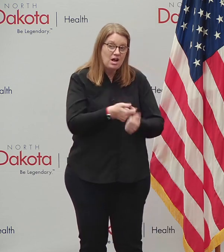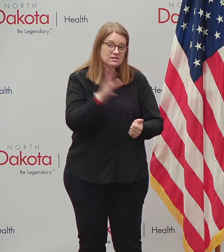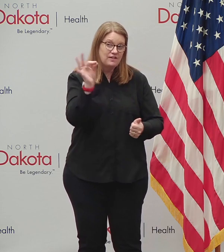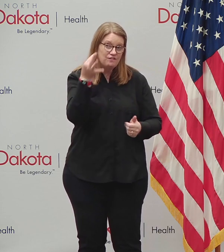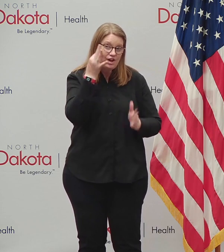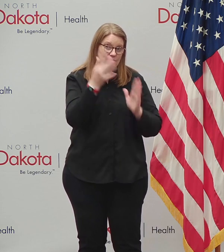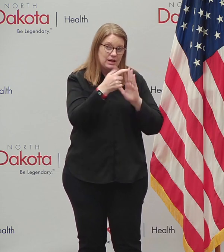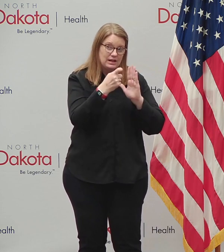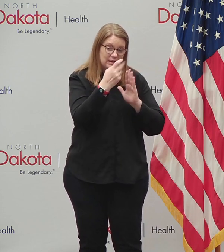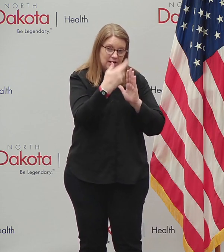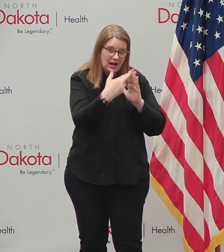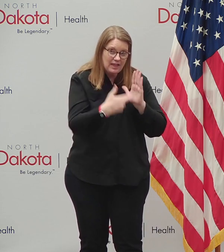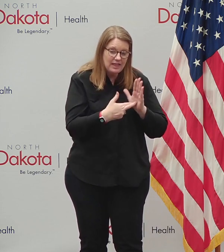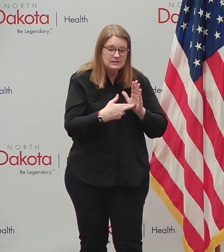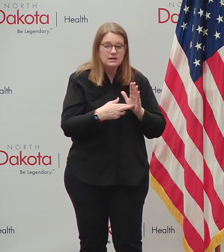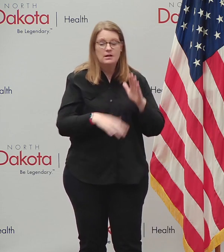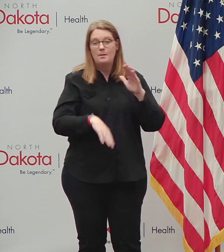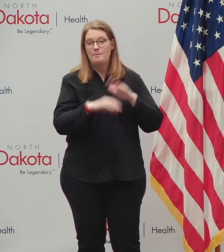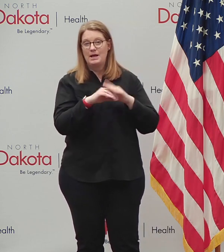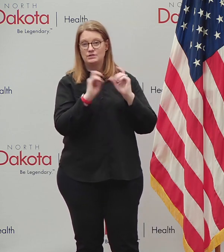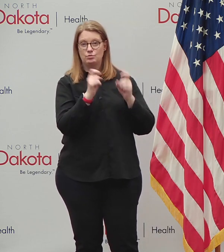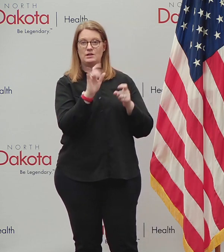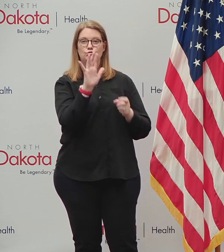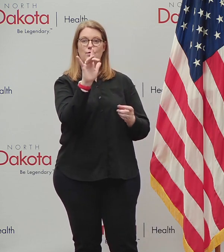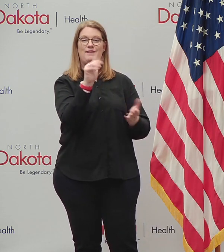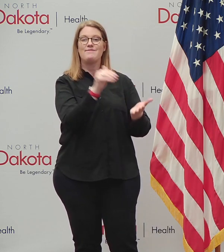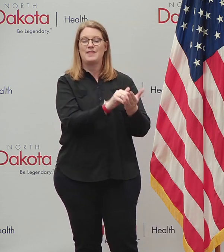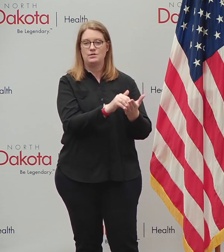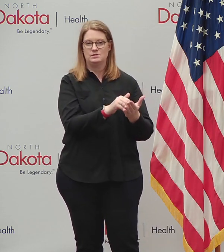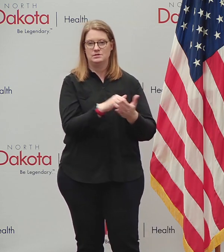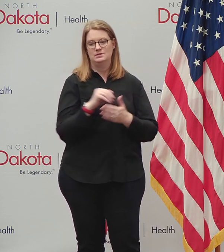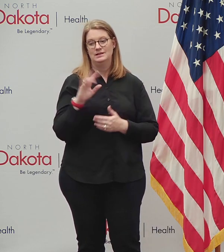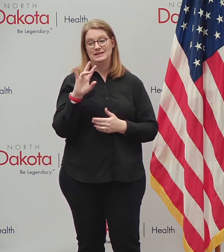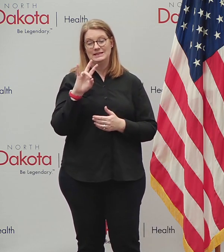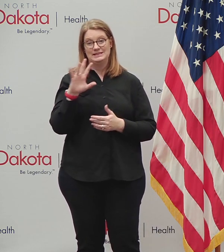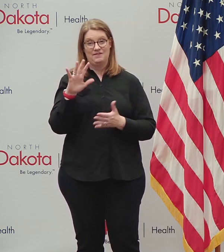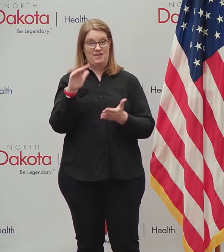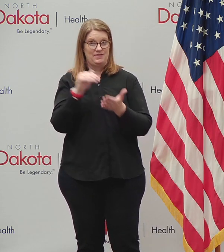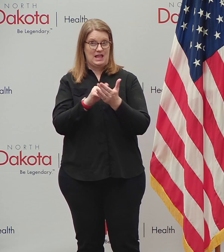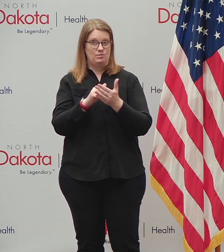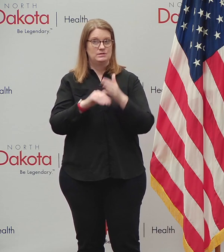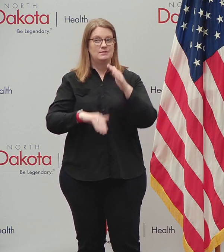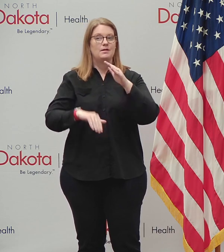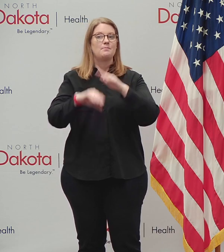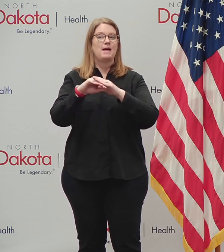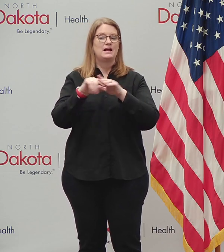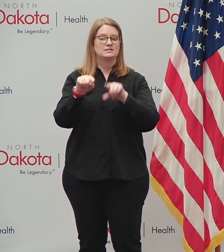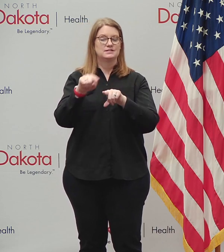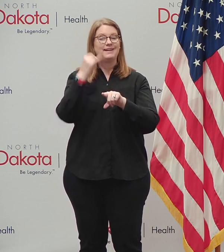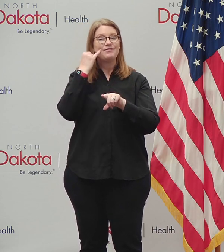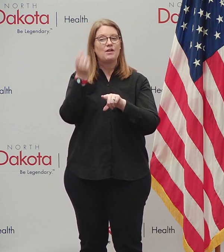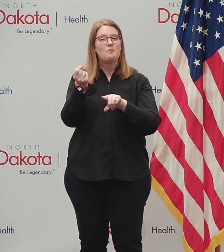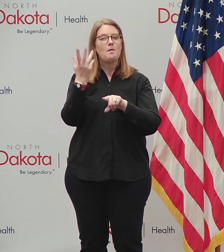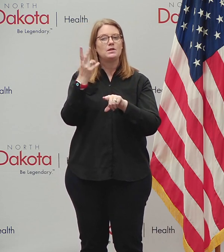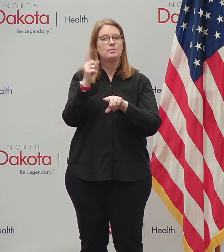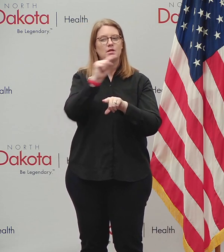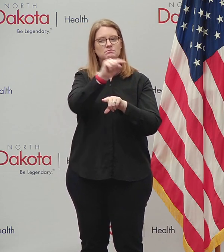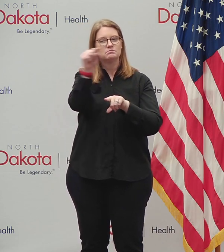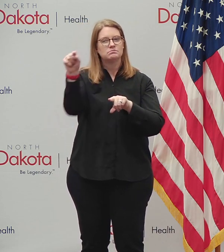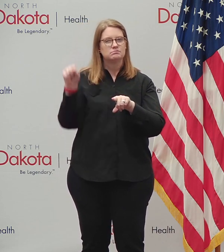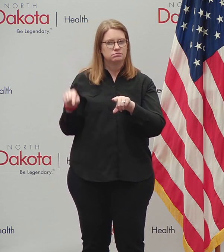Maximum grant per eligible entity is $25,000, $75,000 max for eligible entities with multiple locations.